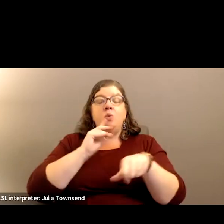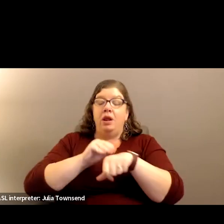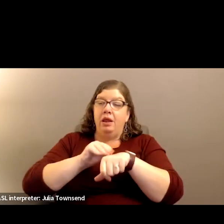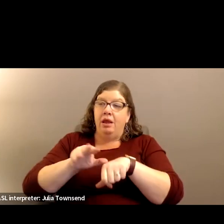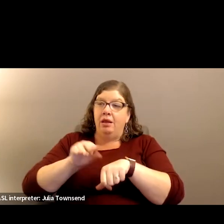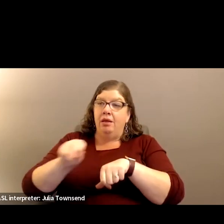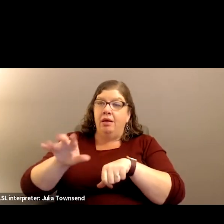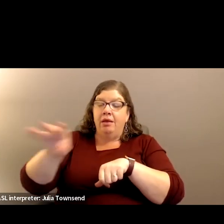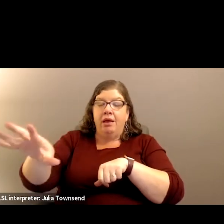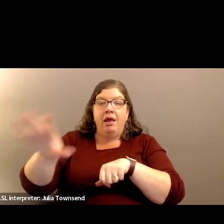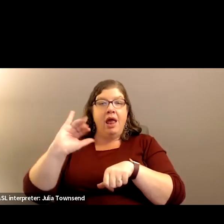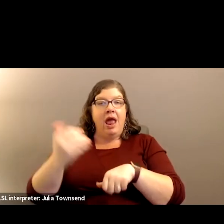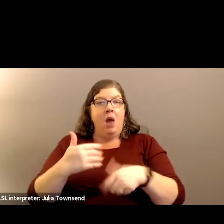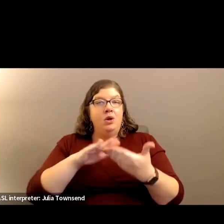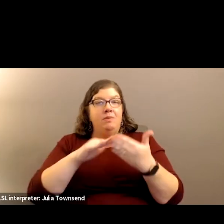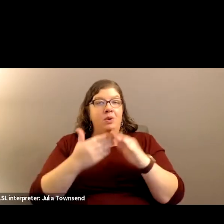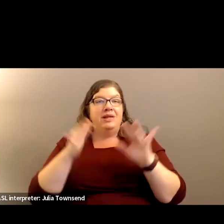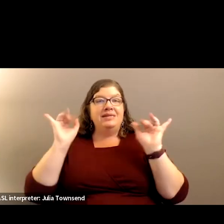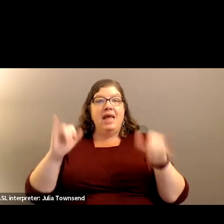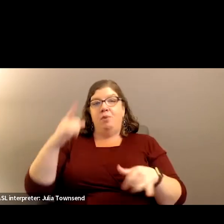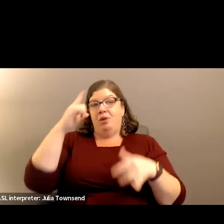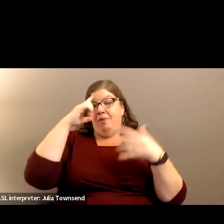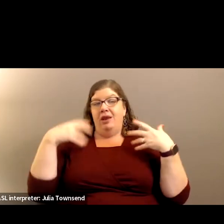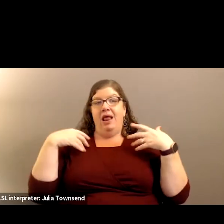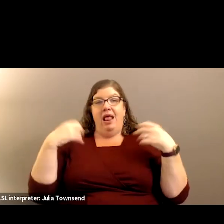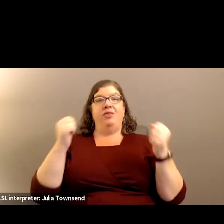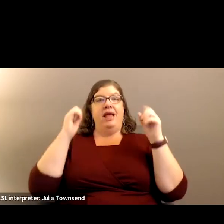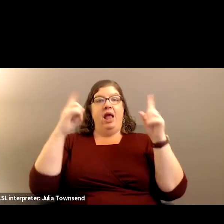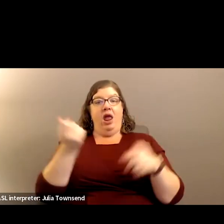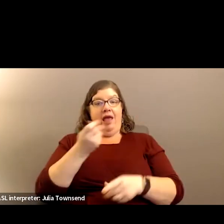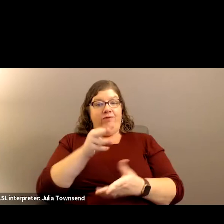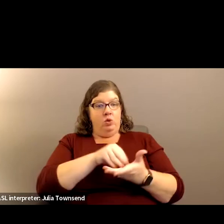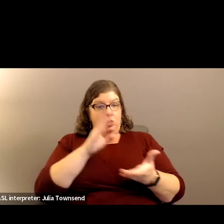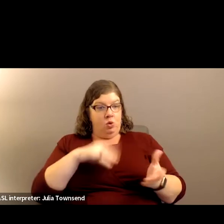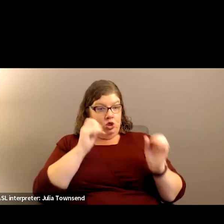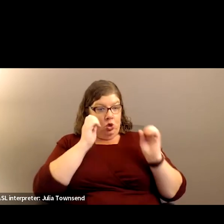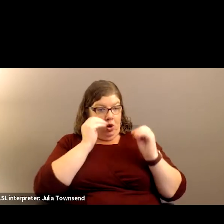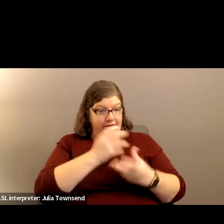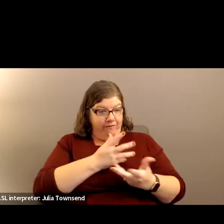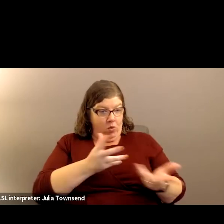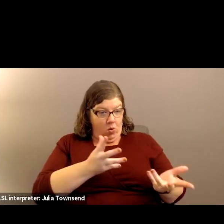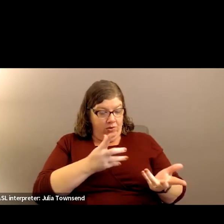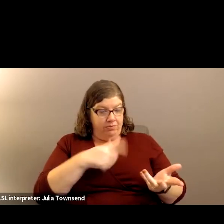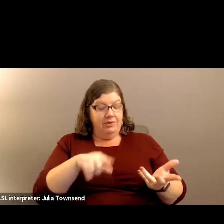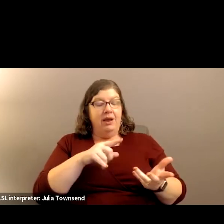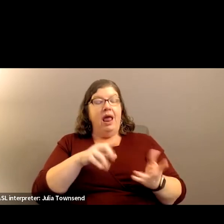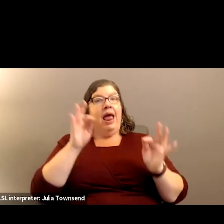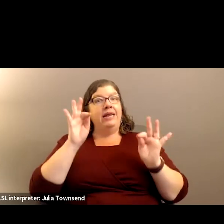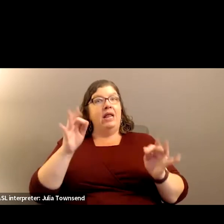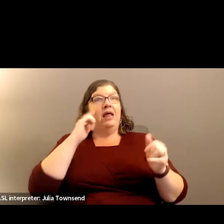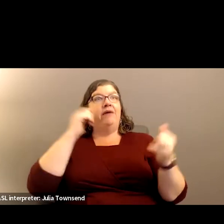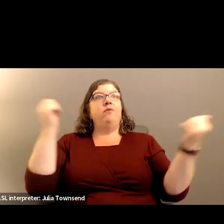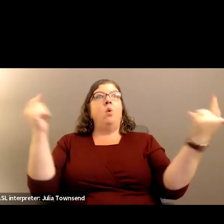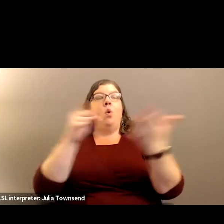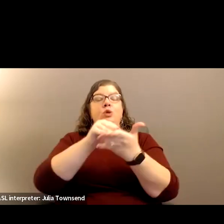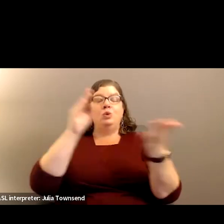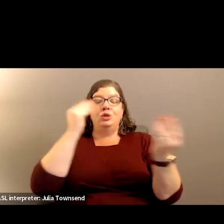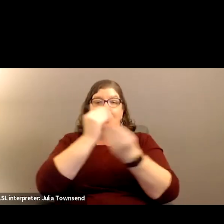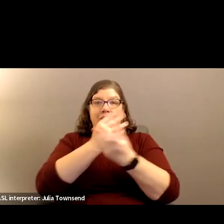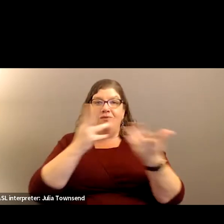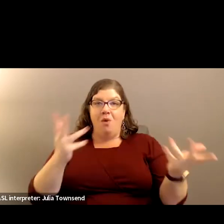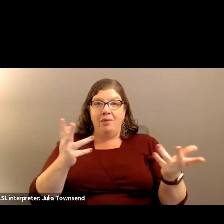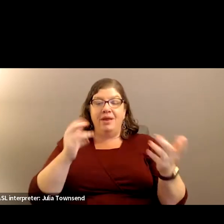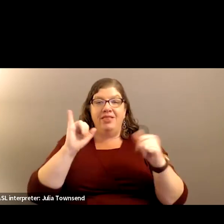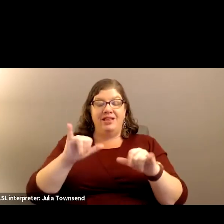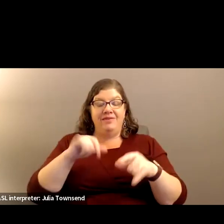and it would be the same with mental health education. If a few students are informed, and ideally if all students are informed, this will